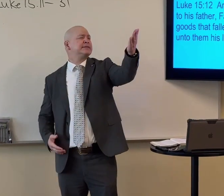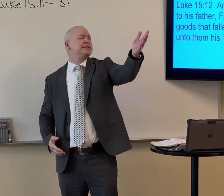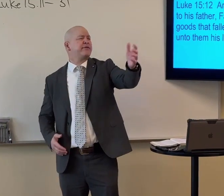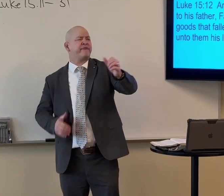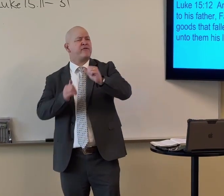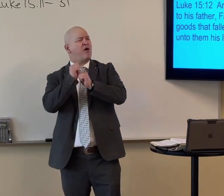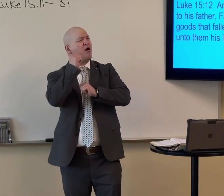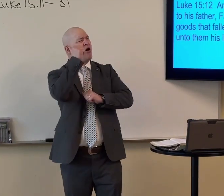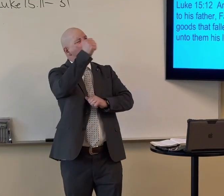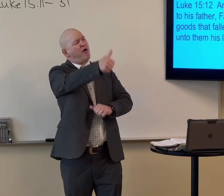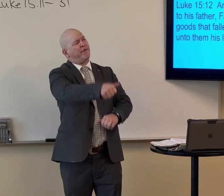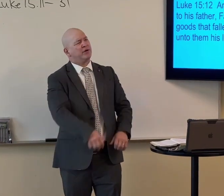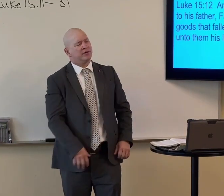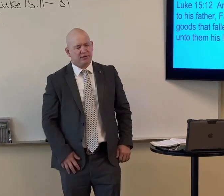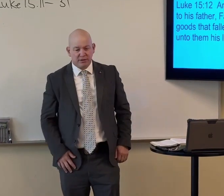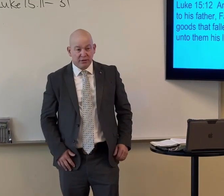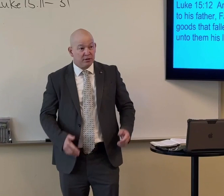began thinking, thinking about his father.